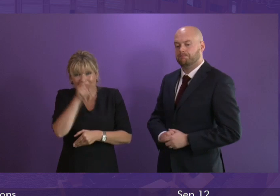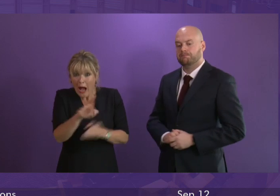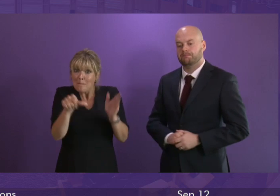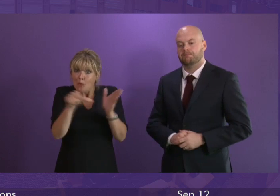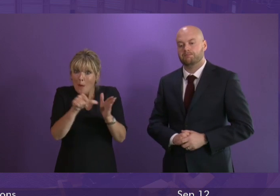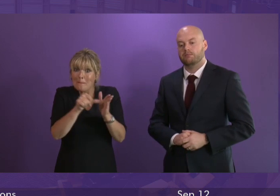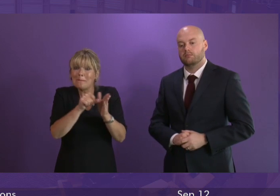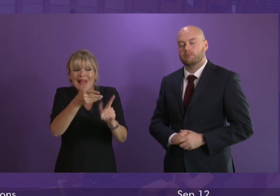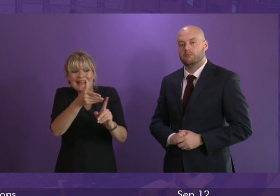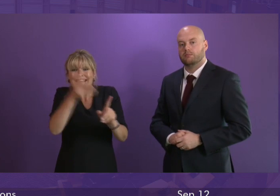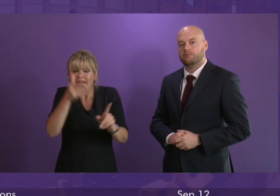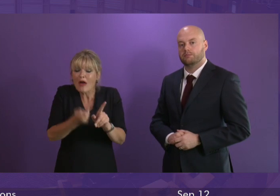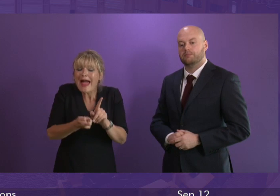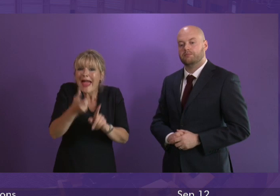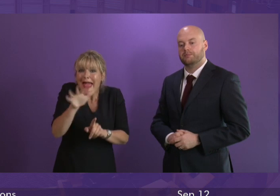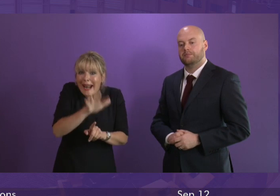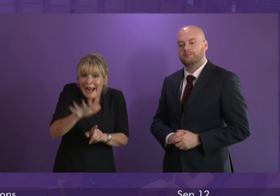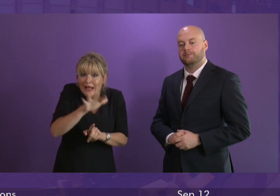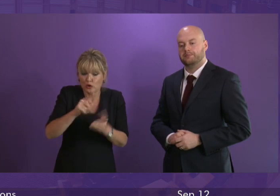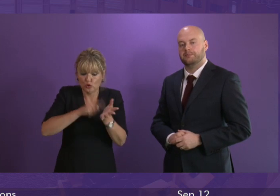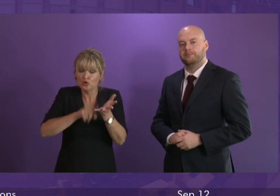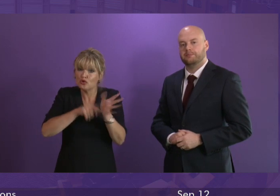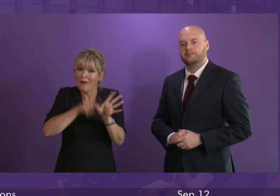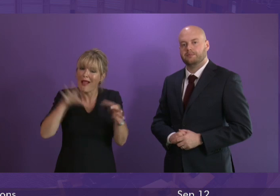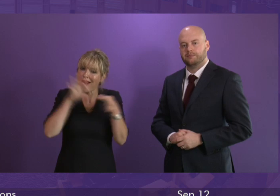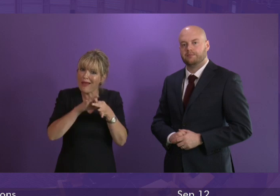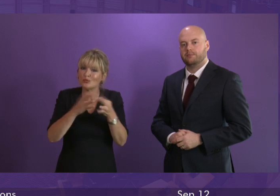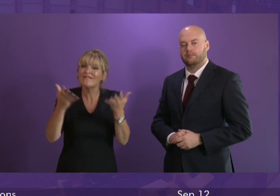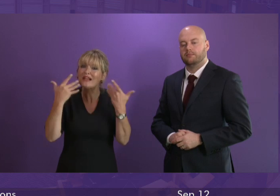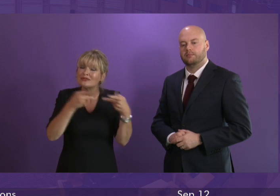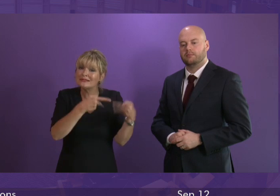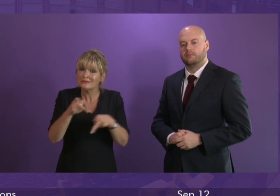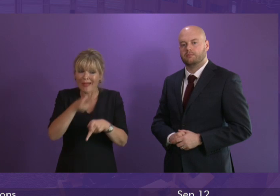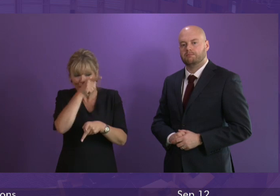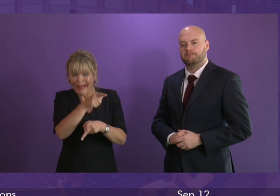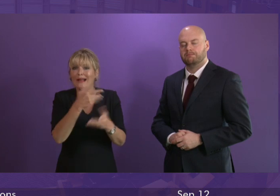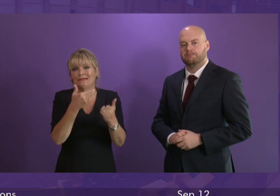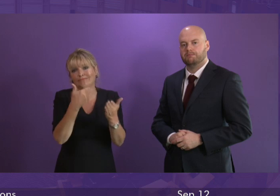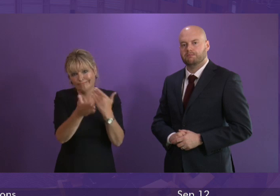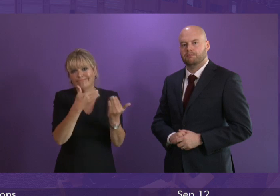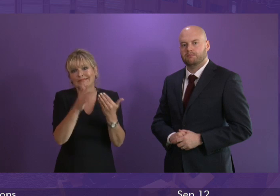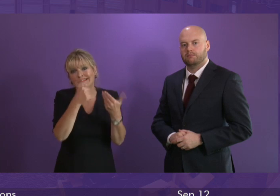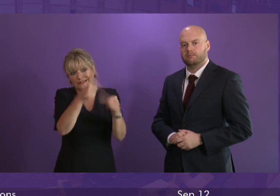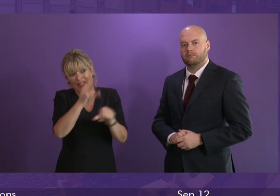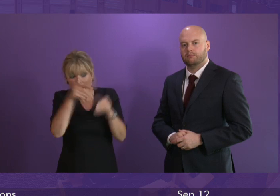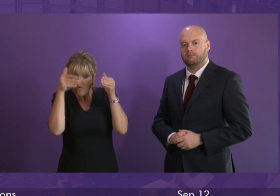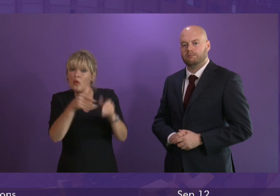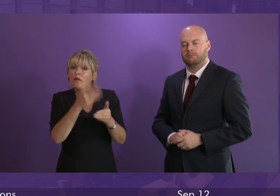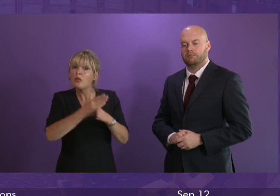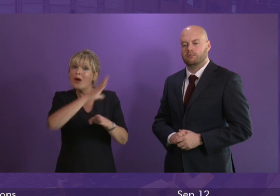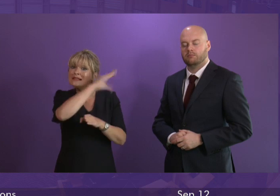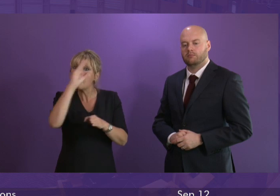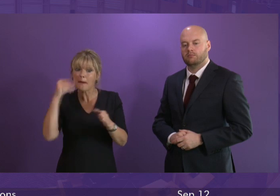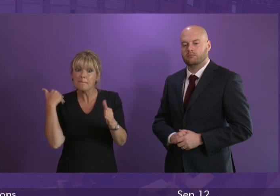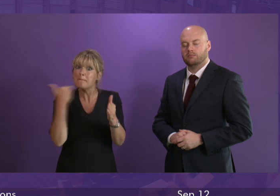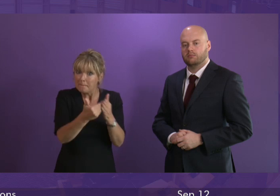identified in early July around the ventilation system is put right. That has been the focus of the work done over the summer to get